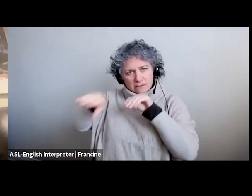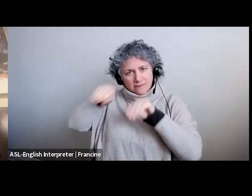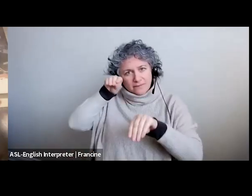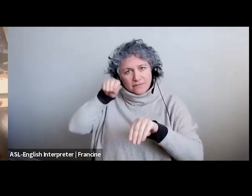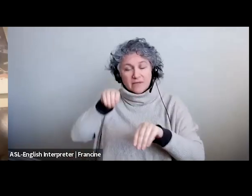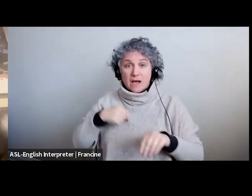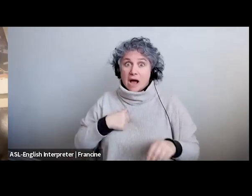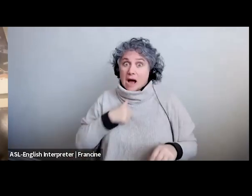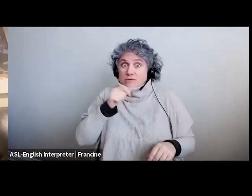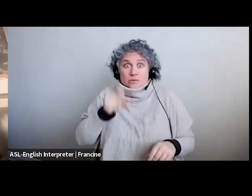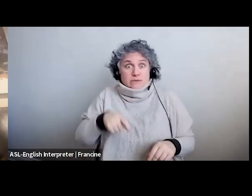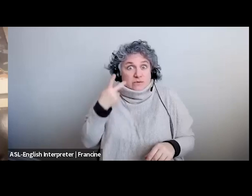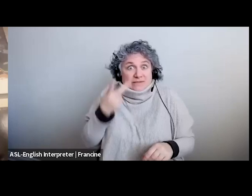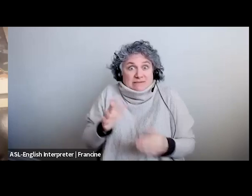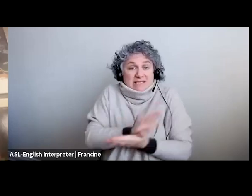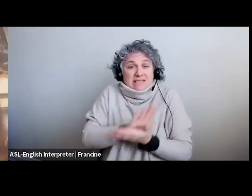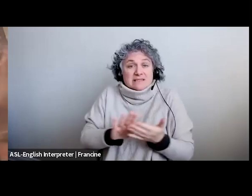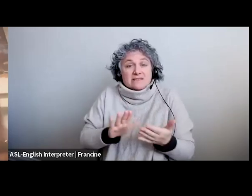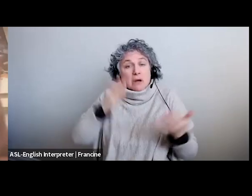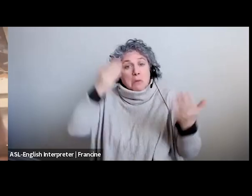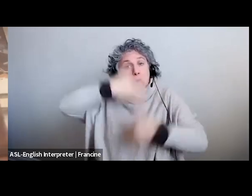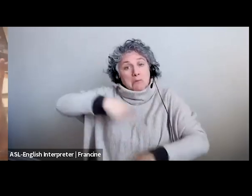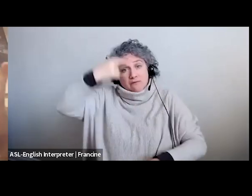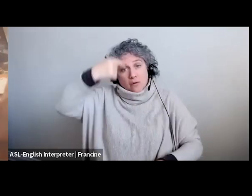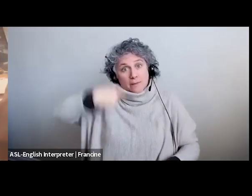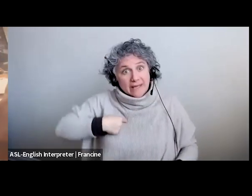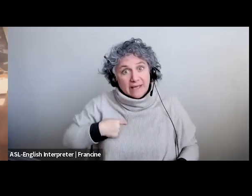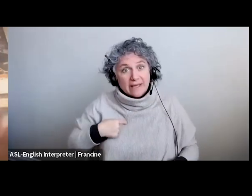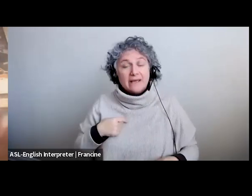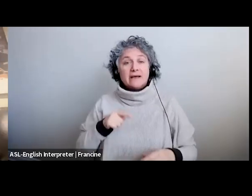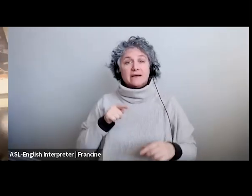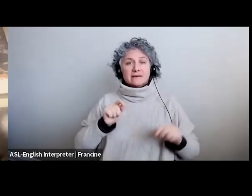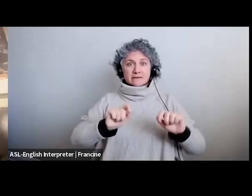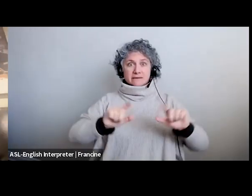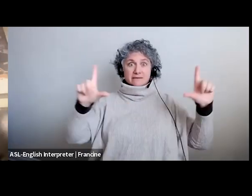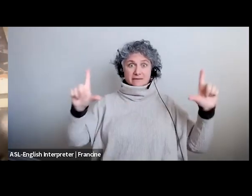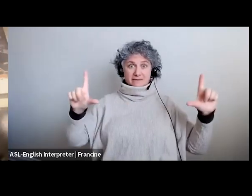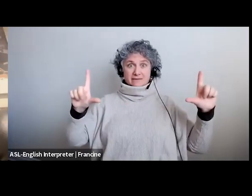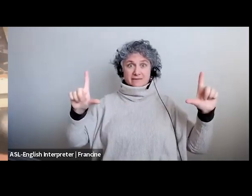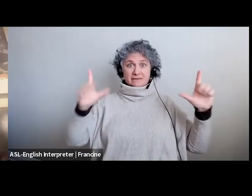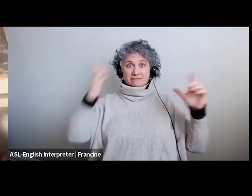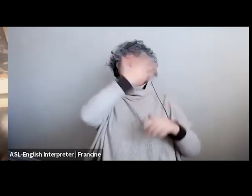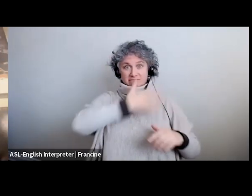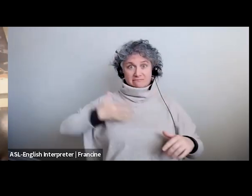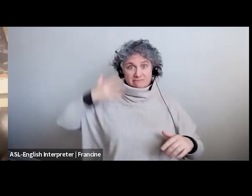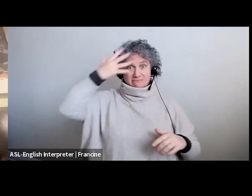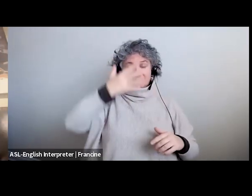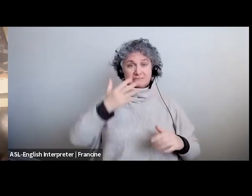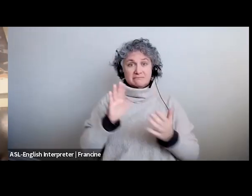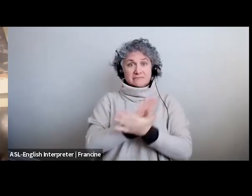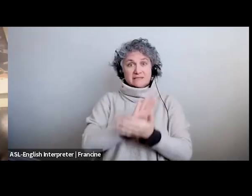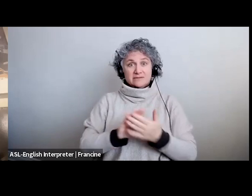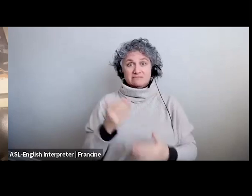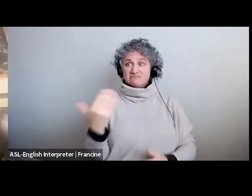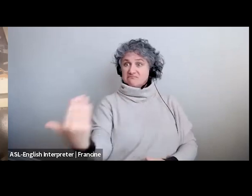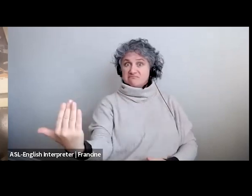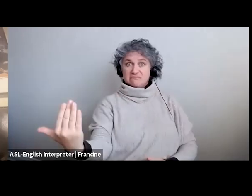need to see the pages in the front try to keep your pages out of your frame is basically what i'm trying to say but i don't think there's any problem having them there